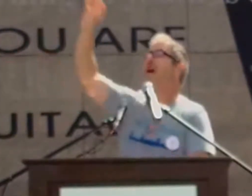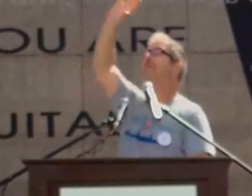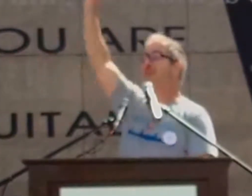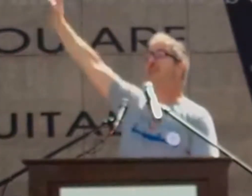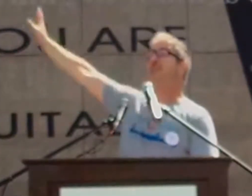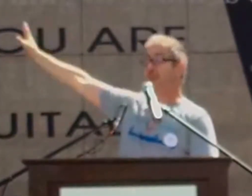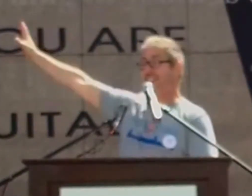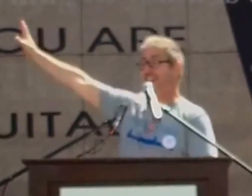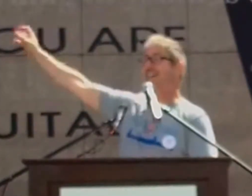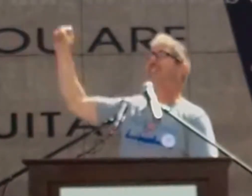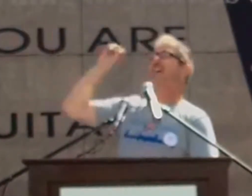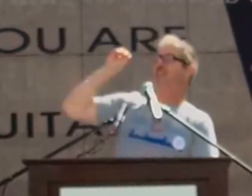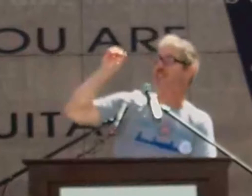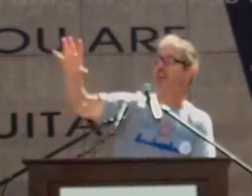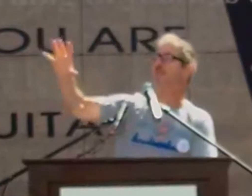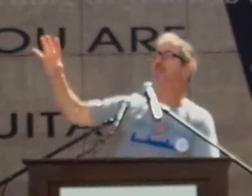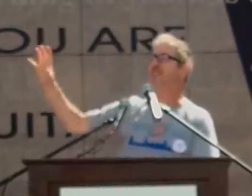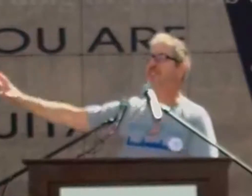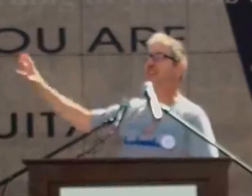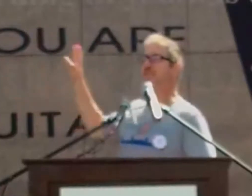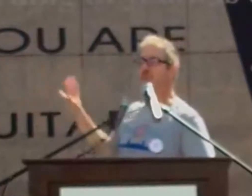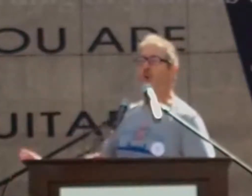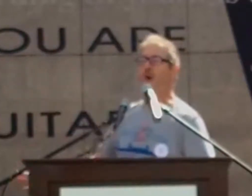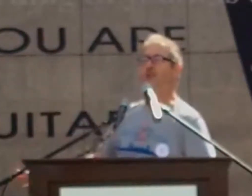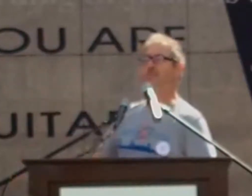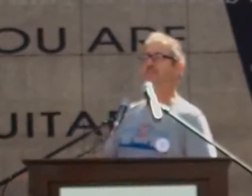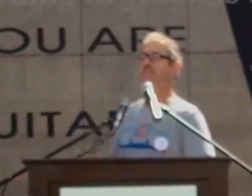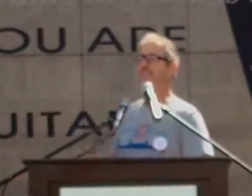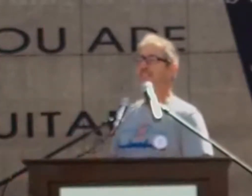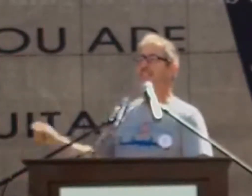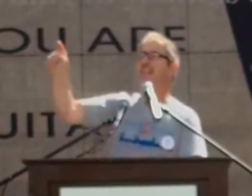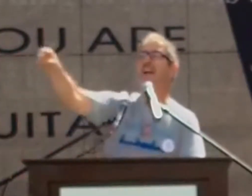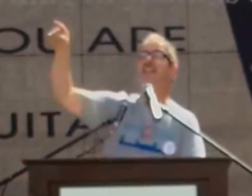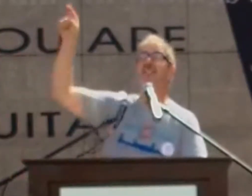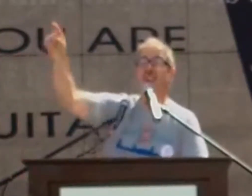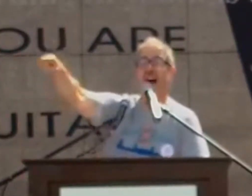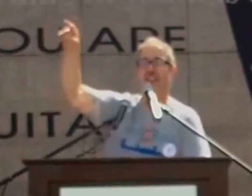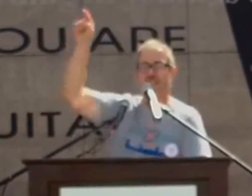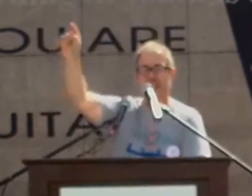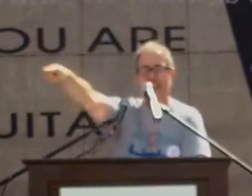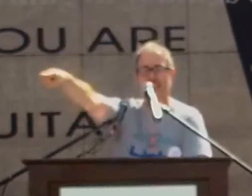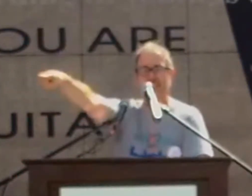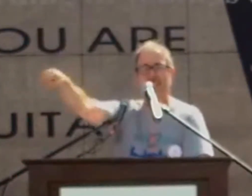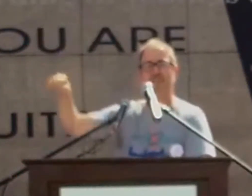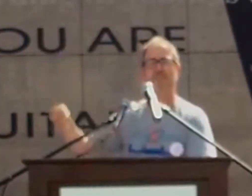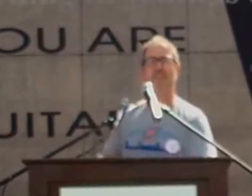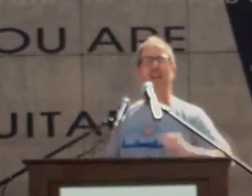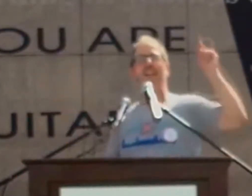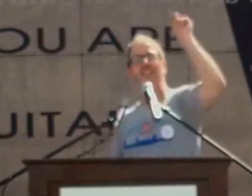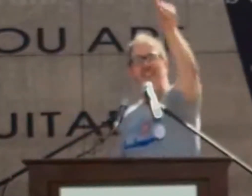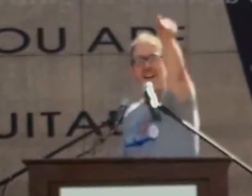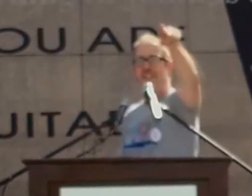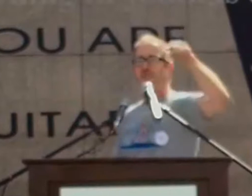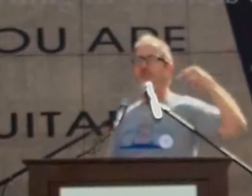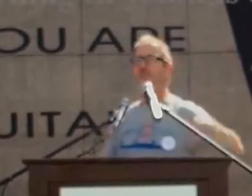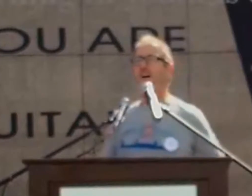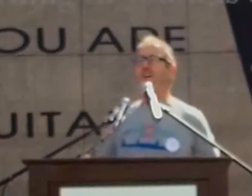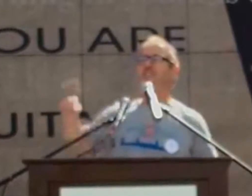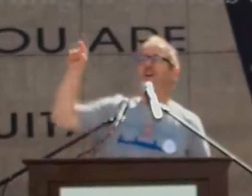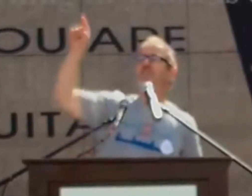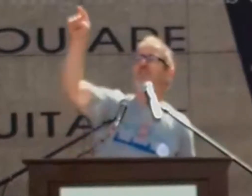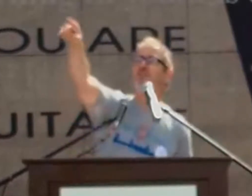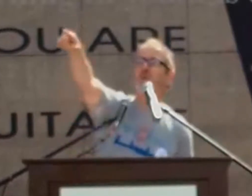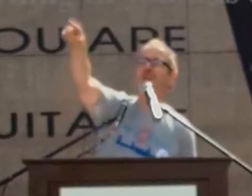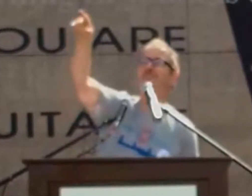My Disney princess. princess. STEM can save the world. Science not silence. In science we